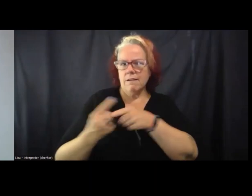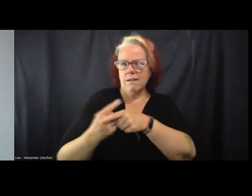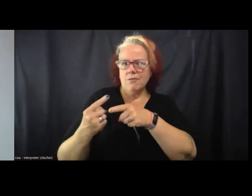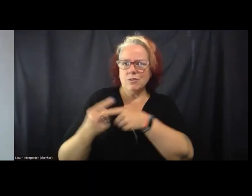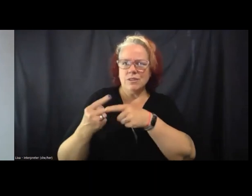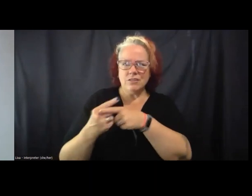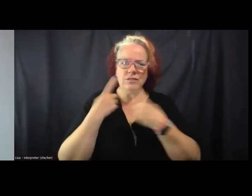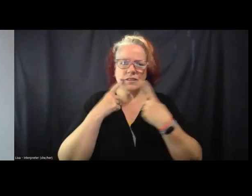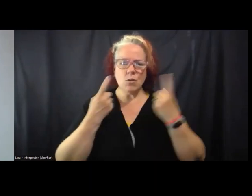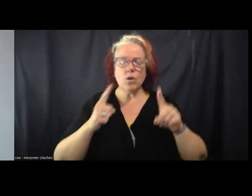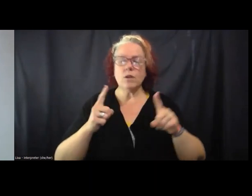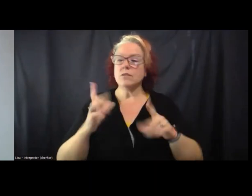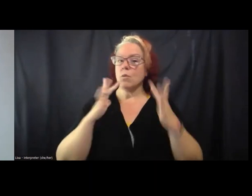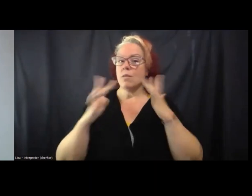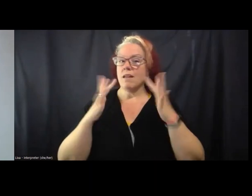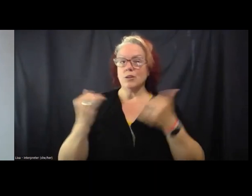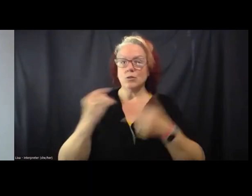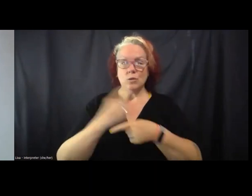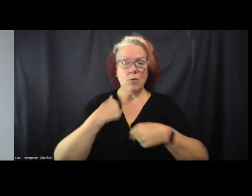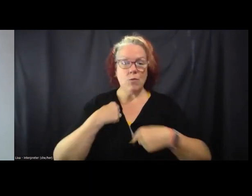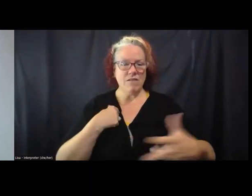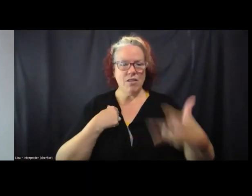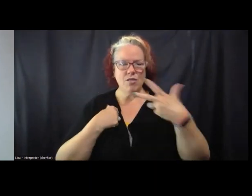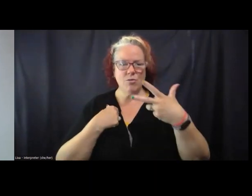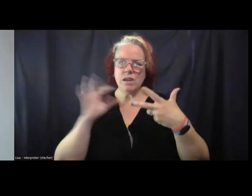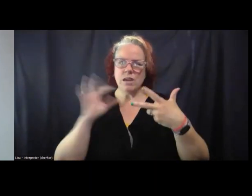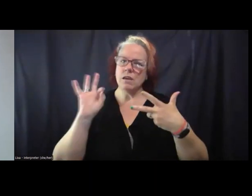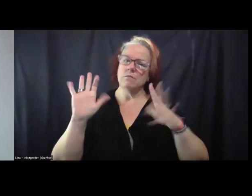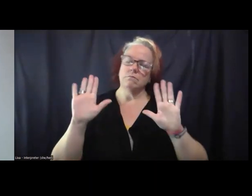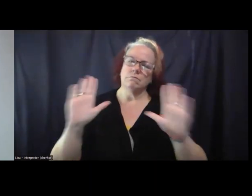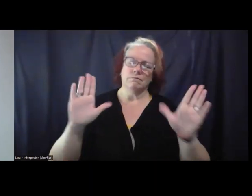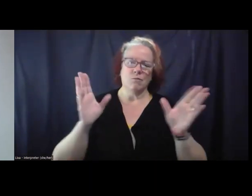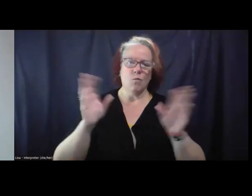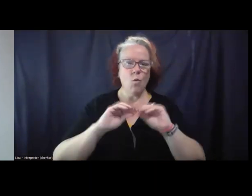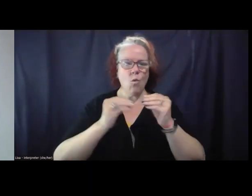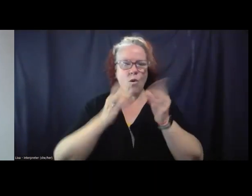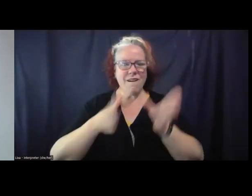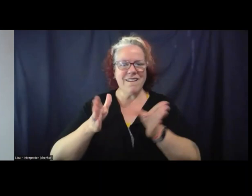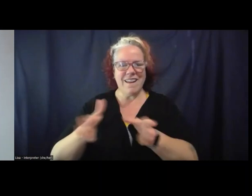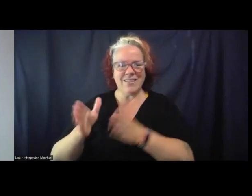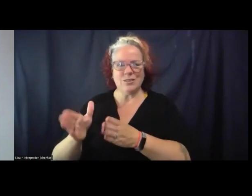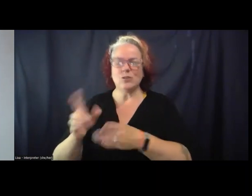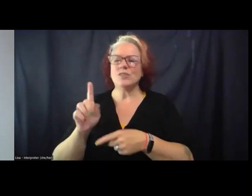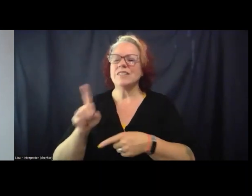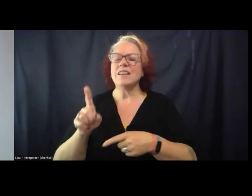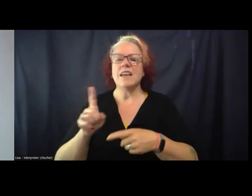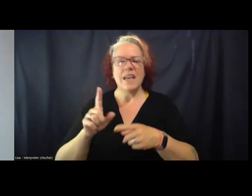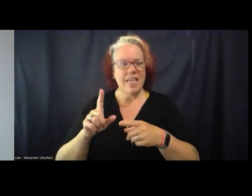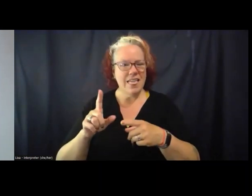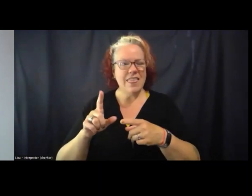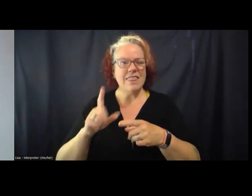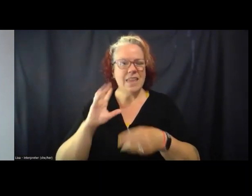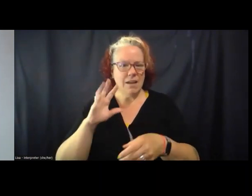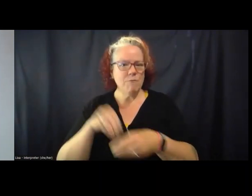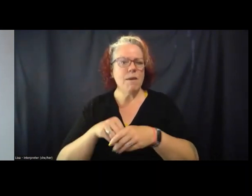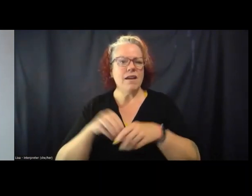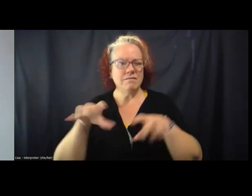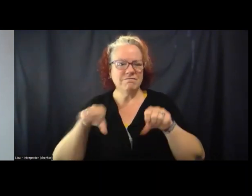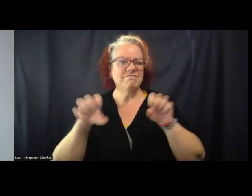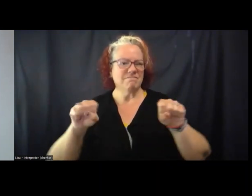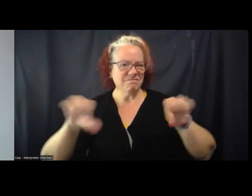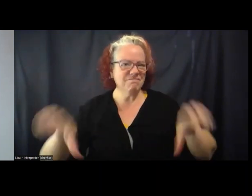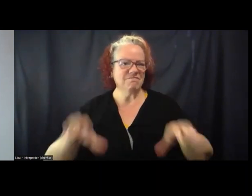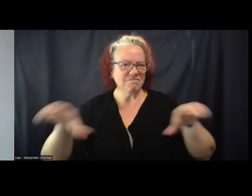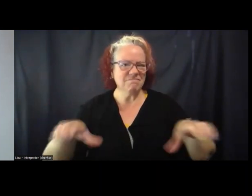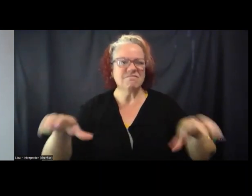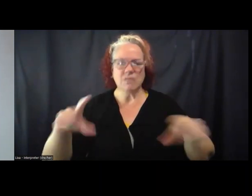So lucky for us today, we have three all-star organizers that have been at abolitionist organizing for a very, very